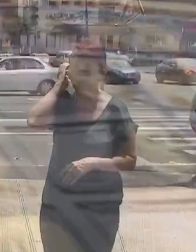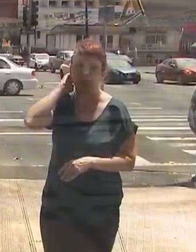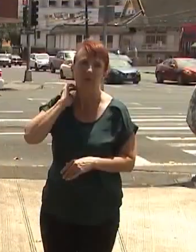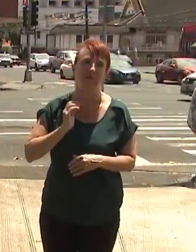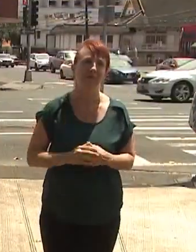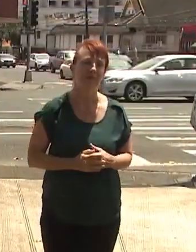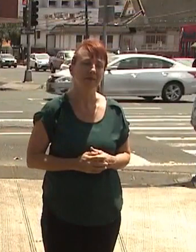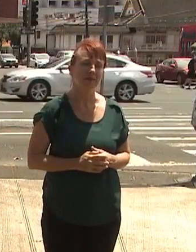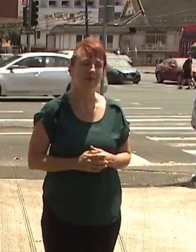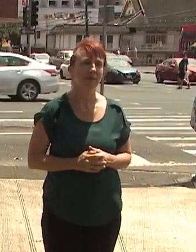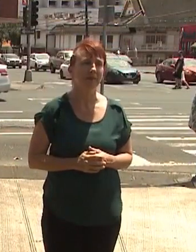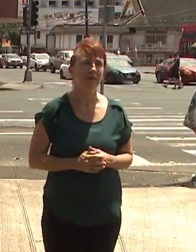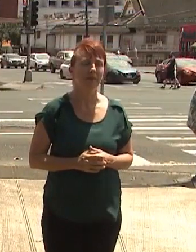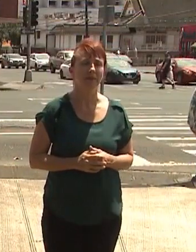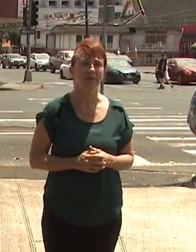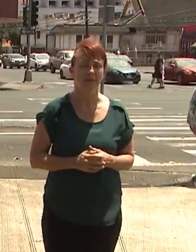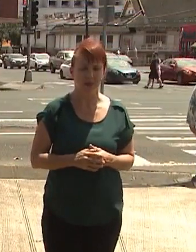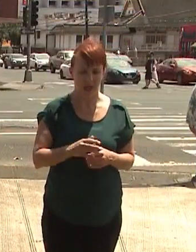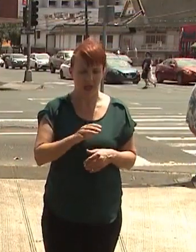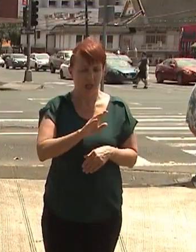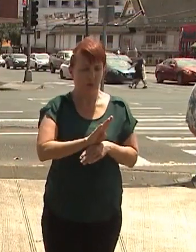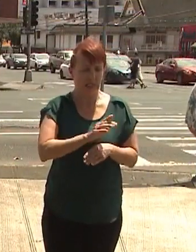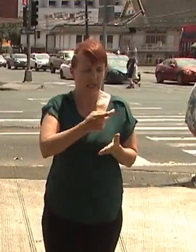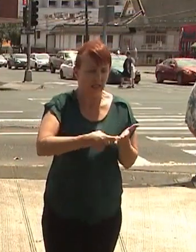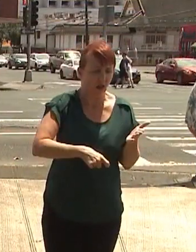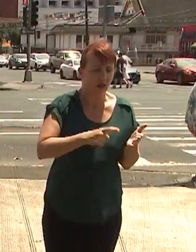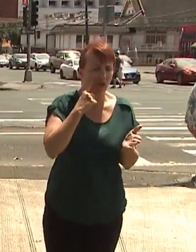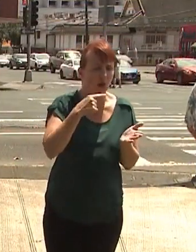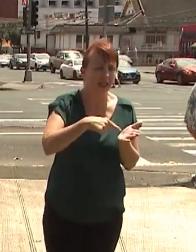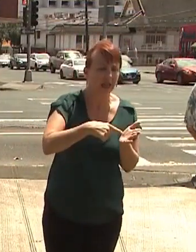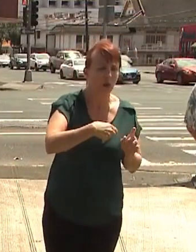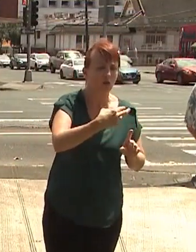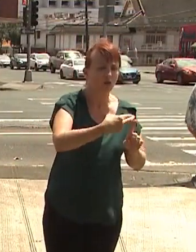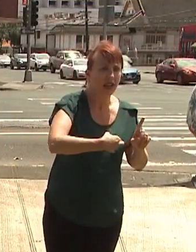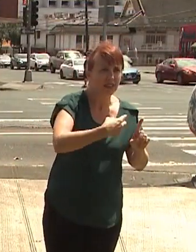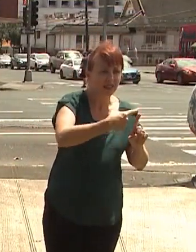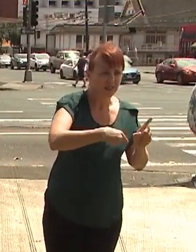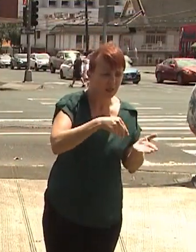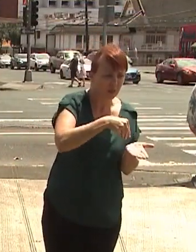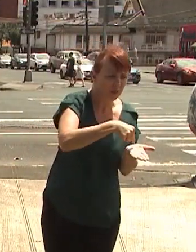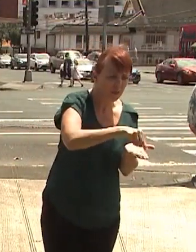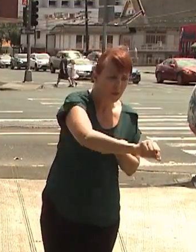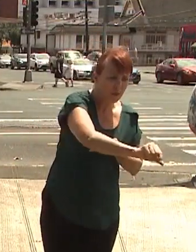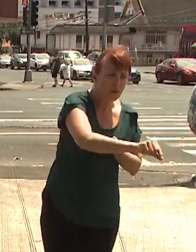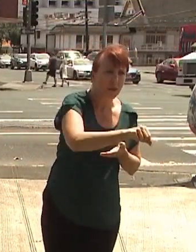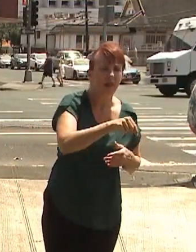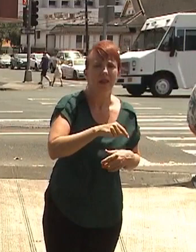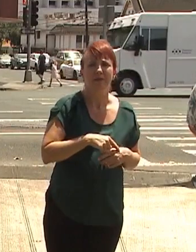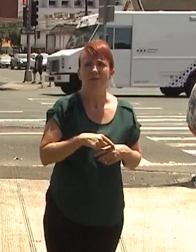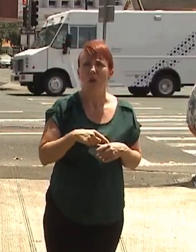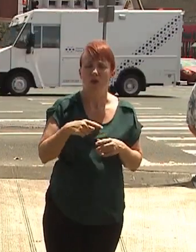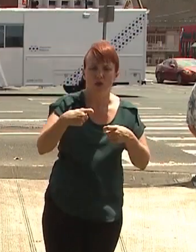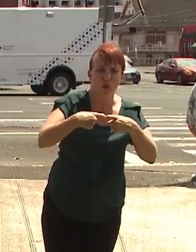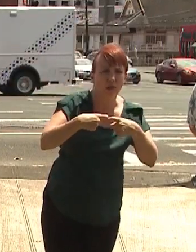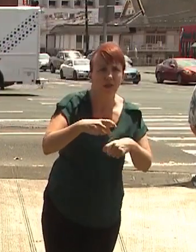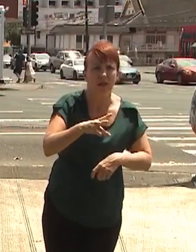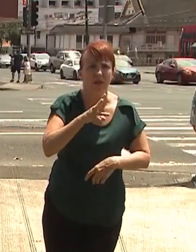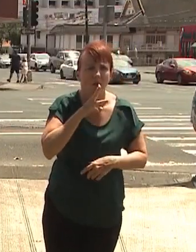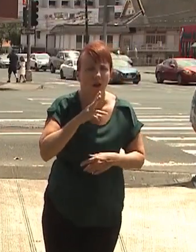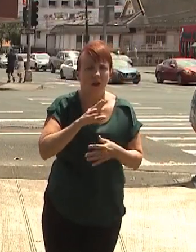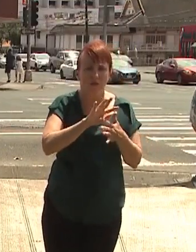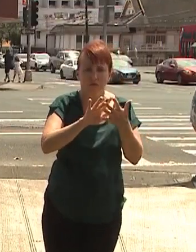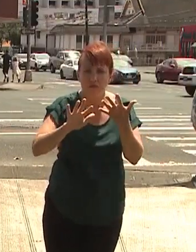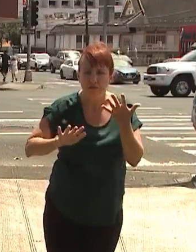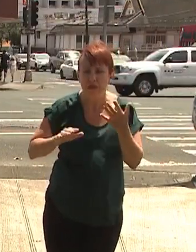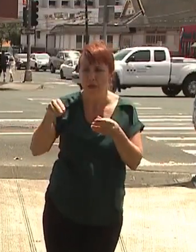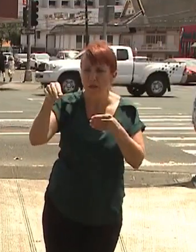And while it can be used to cover business costs, such as paying rent or overhead or utilities and those kinds of